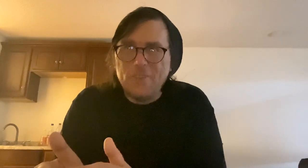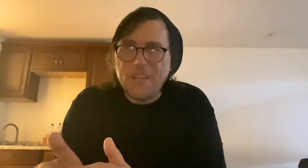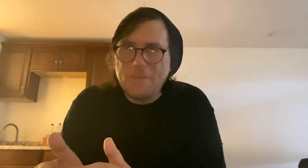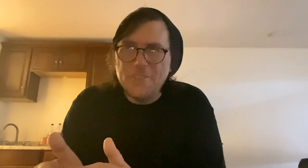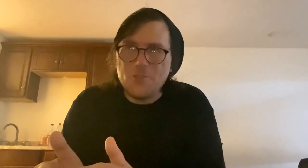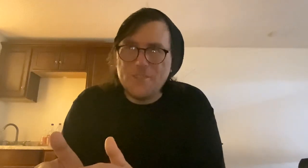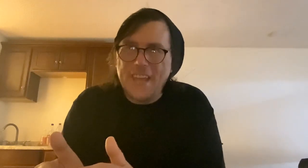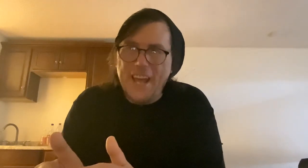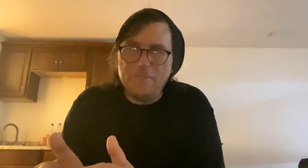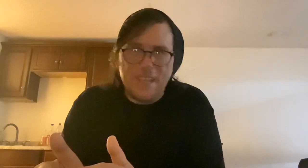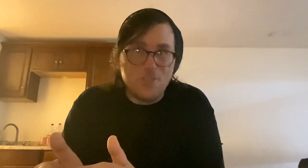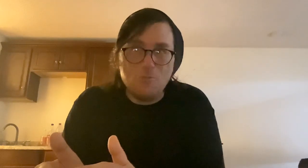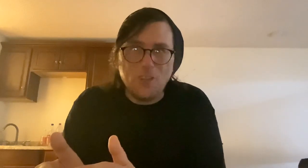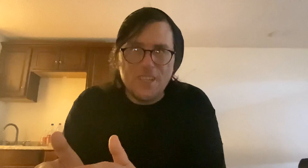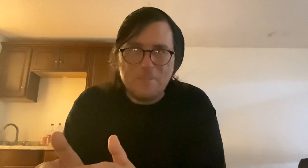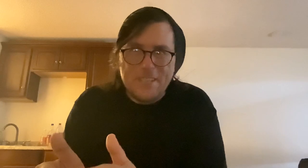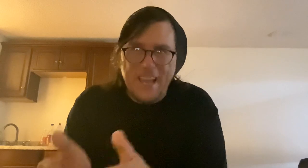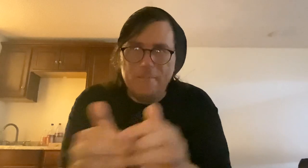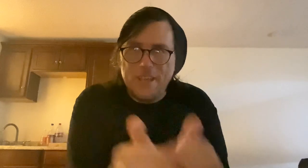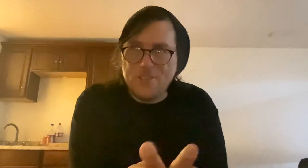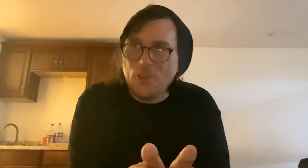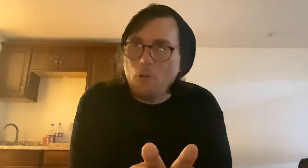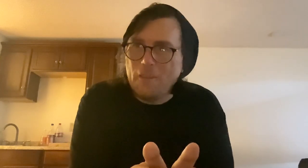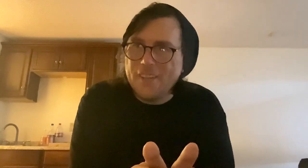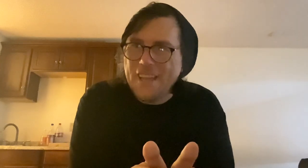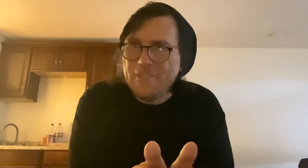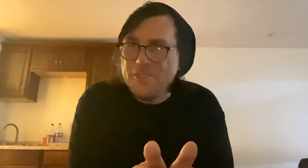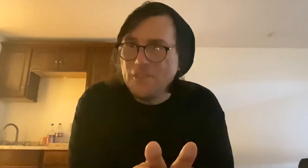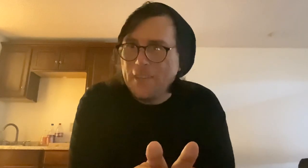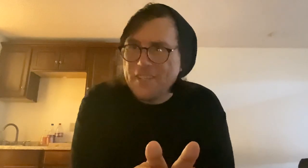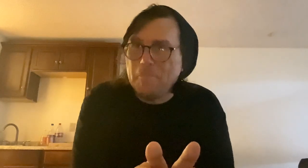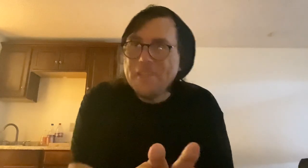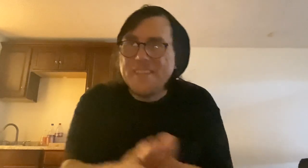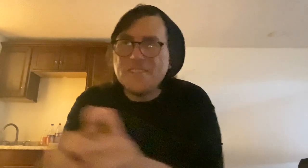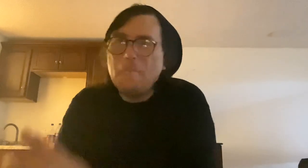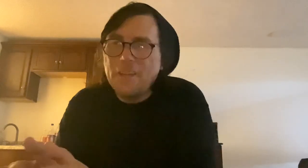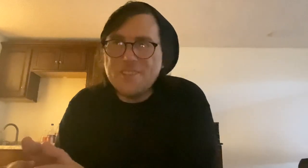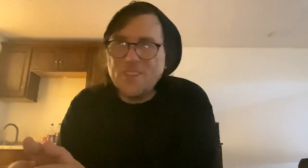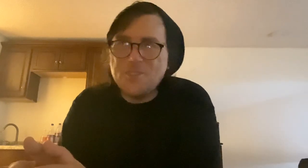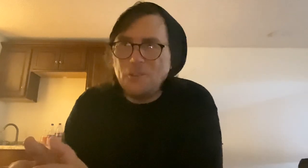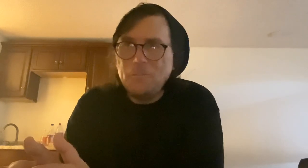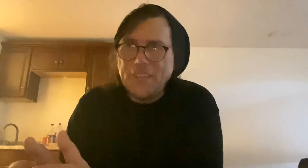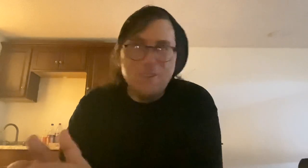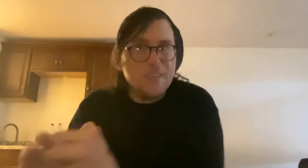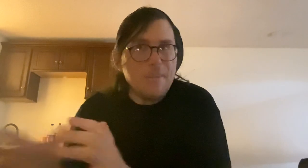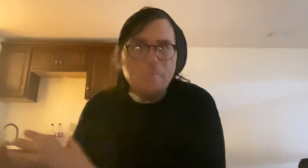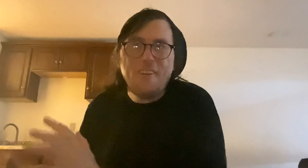entertainment industries they have is two laws because they have is the corporate laws they have to deal with as a business. Plus also the entertainment part